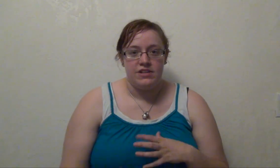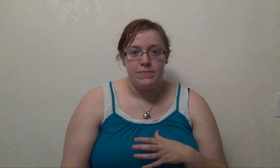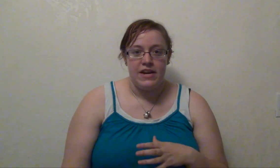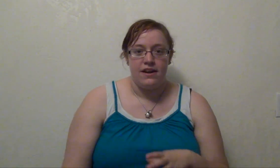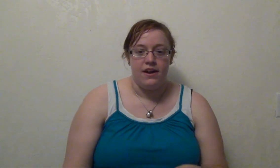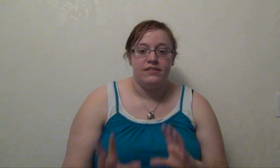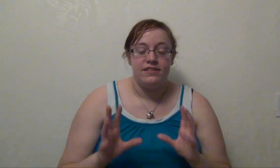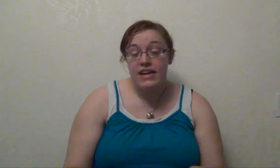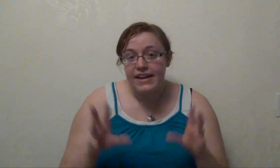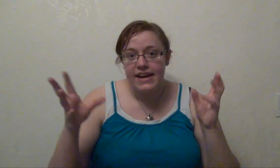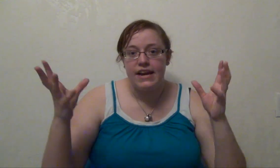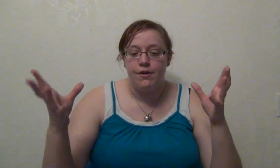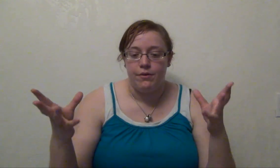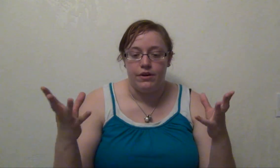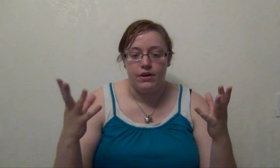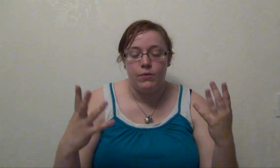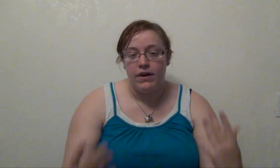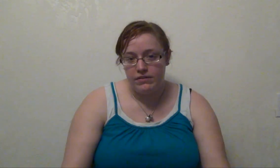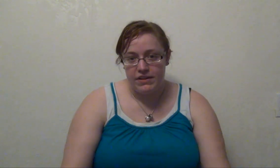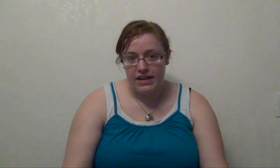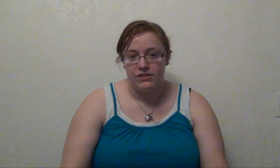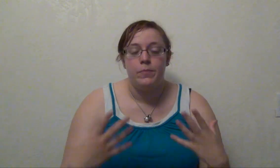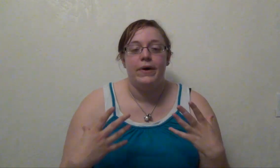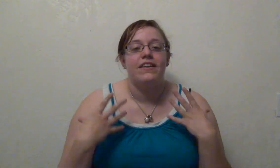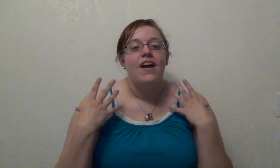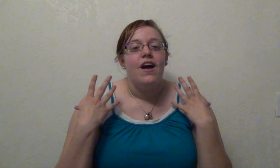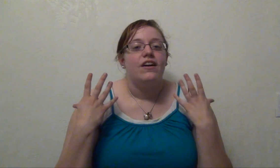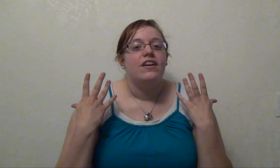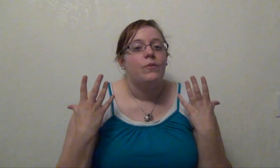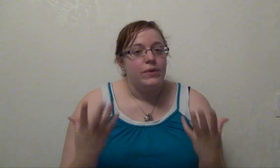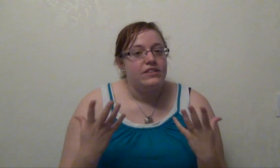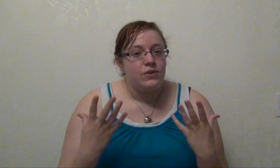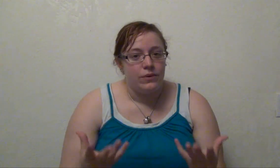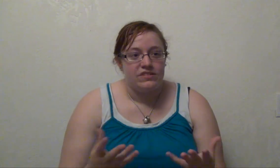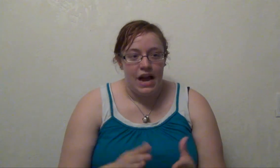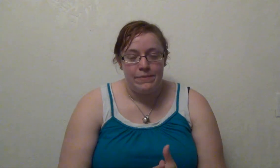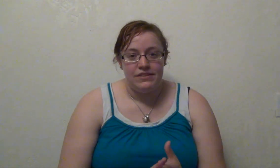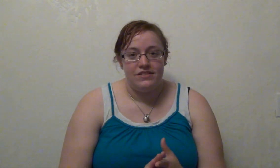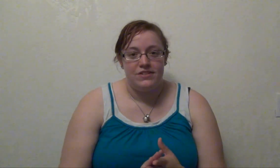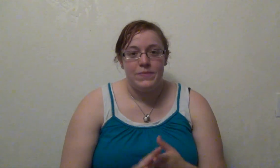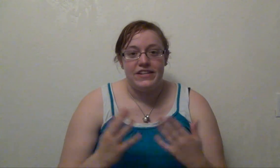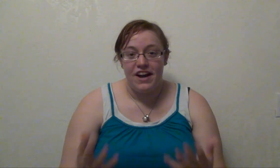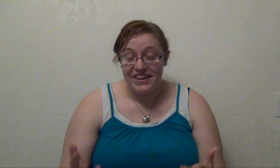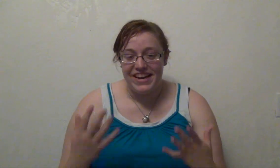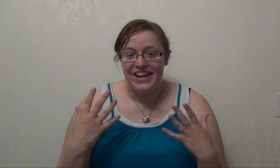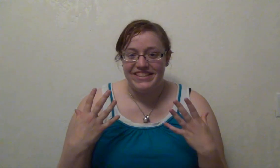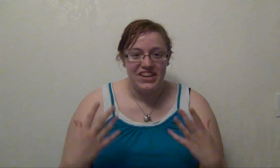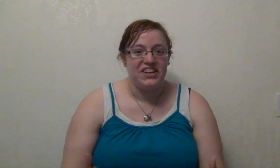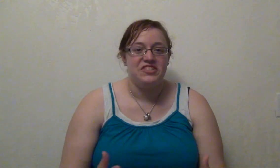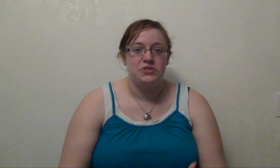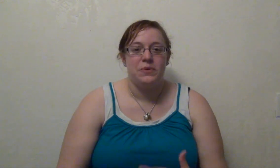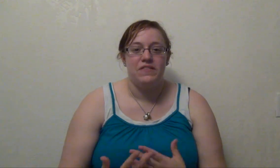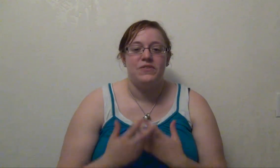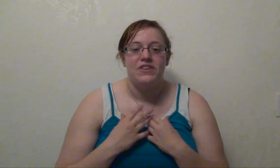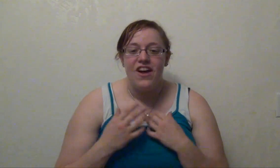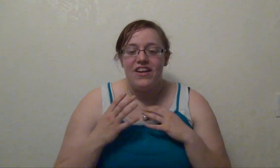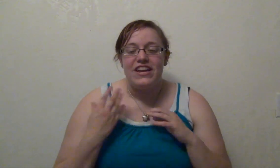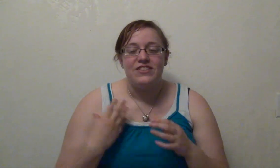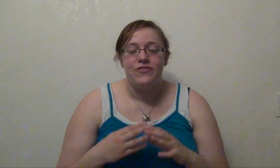need to be sneaky or, or everything else, but Will's horse happens to be Tug and Tug is just one of those, he's a